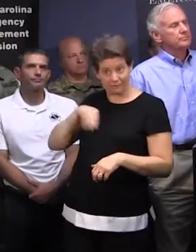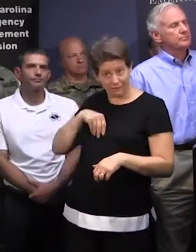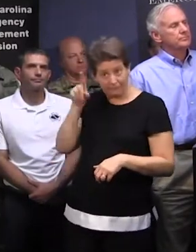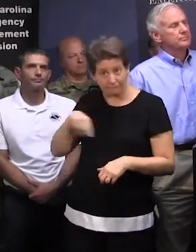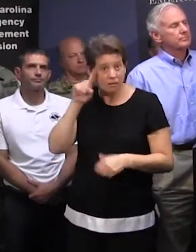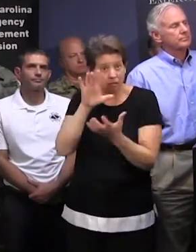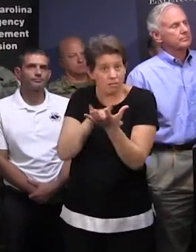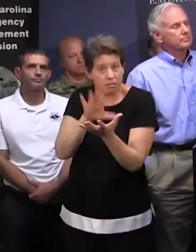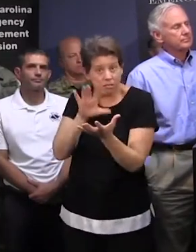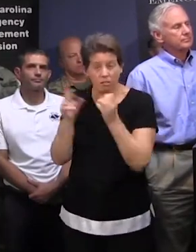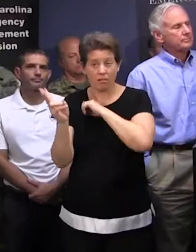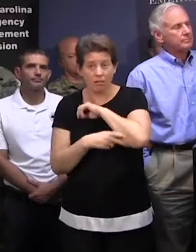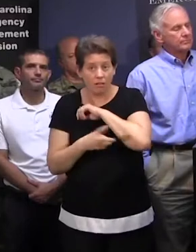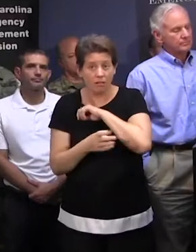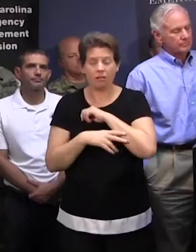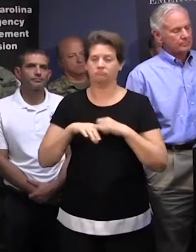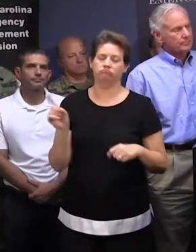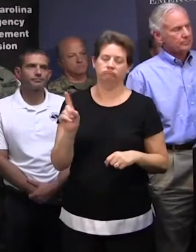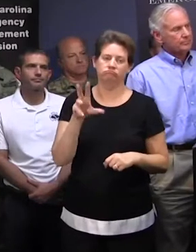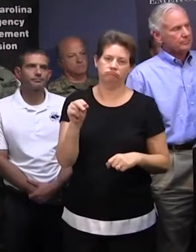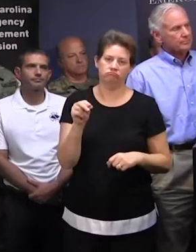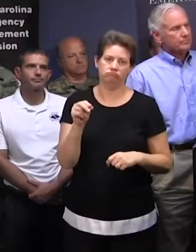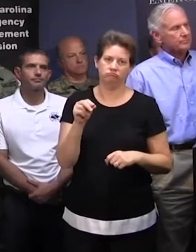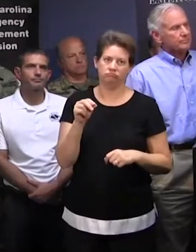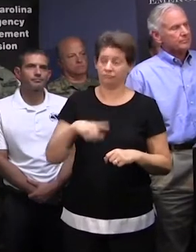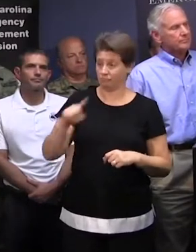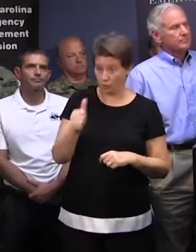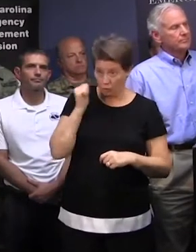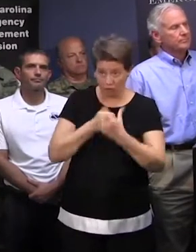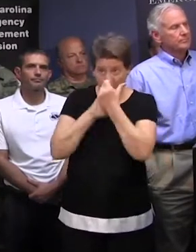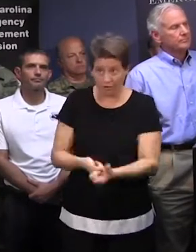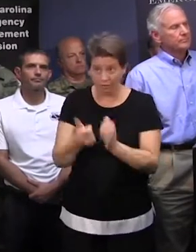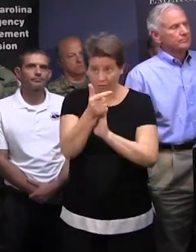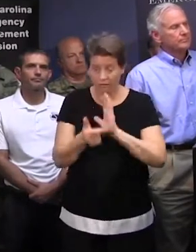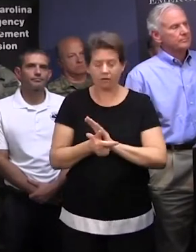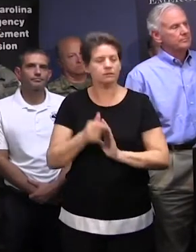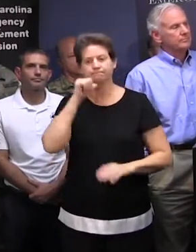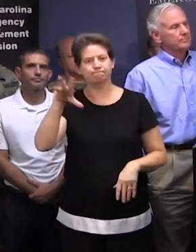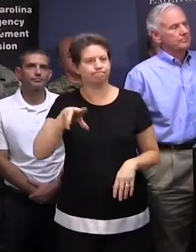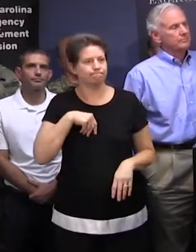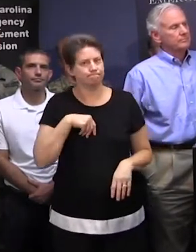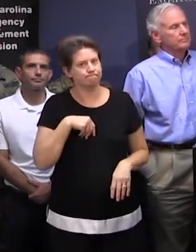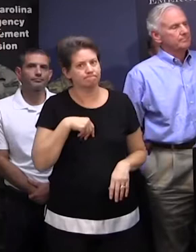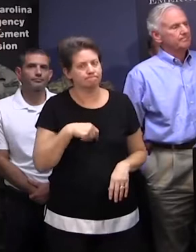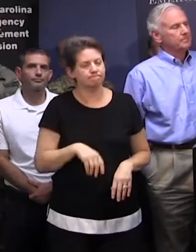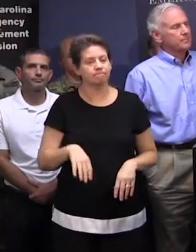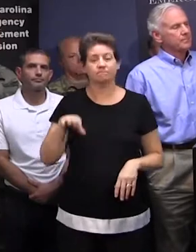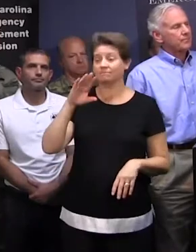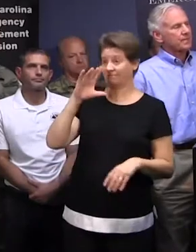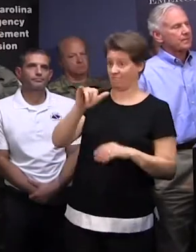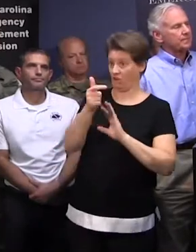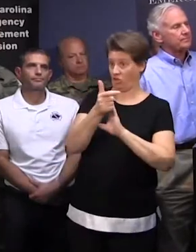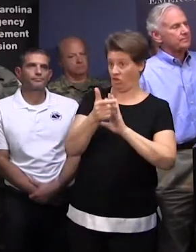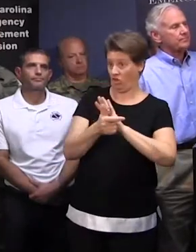to be taken advantage of by those who refuse to obey our laws. Again, as I've said, lawlessness